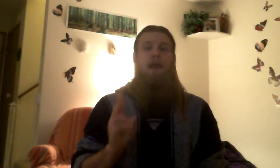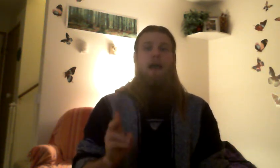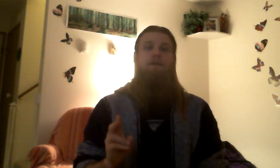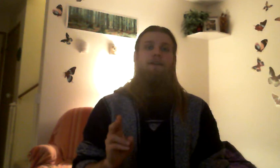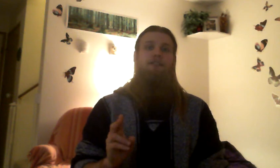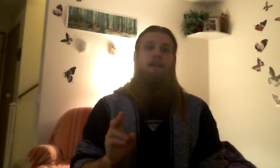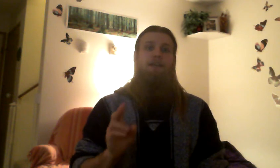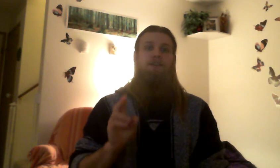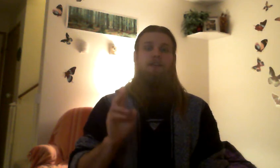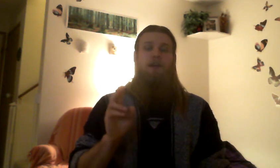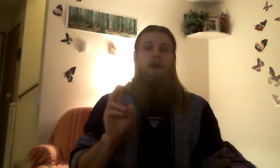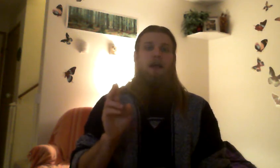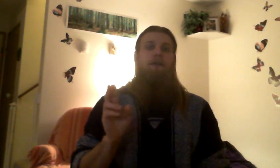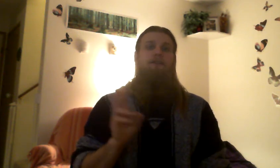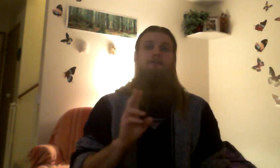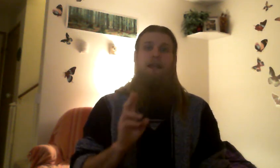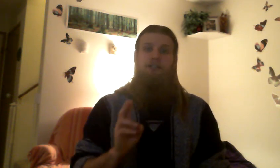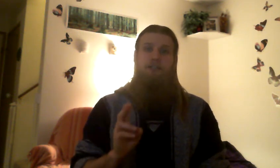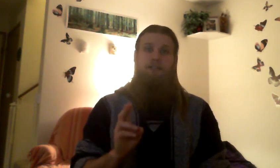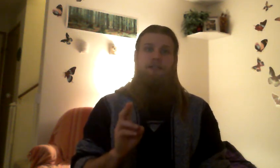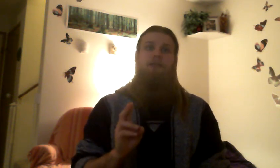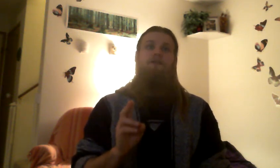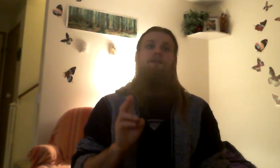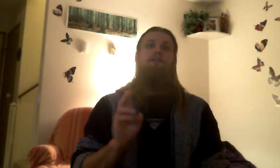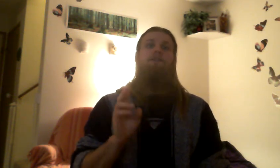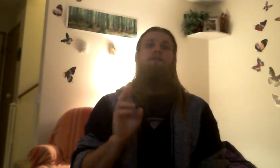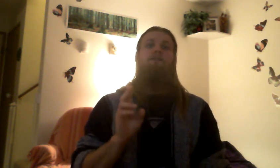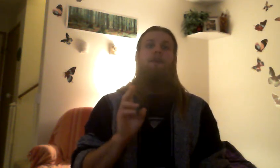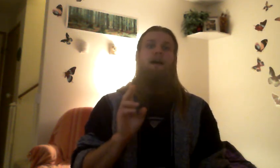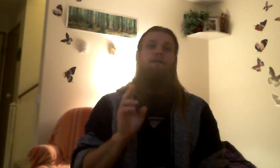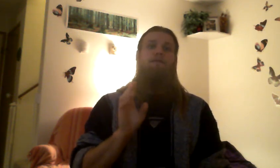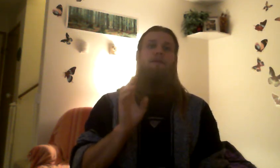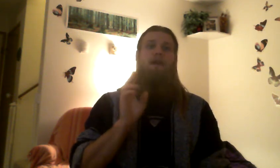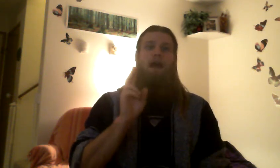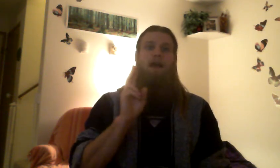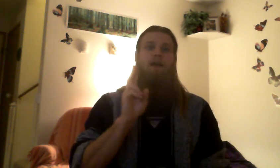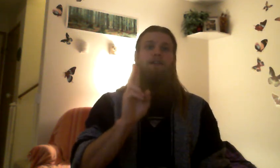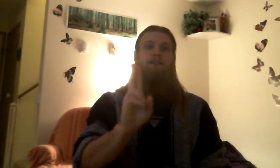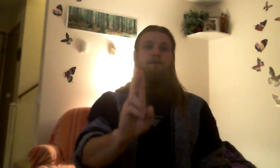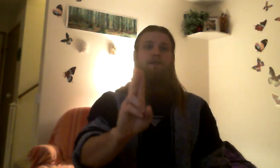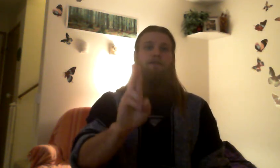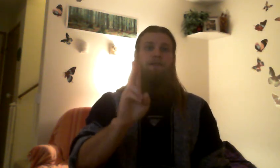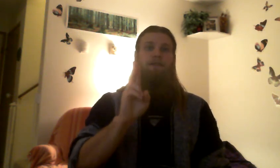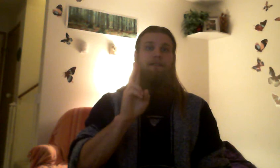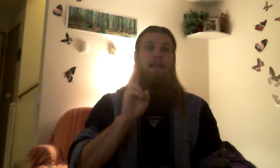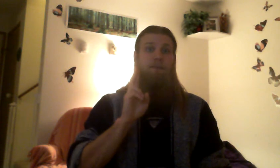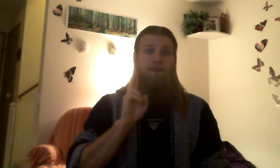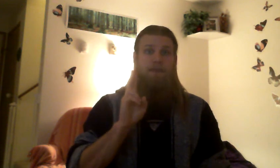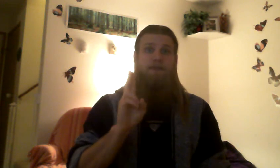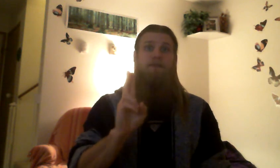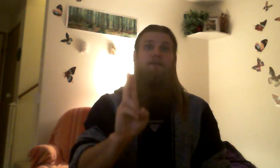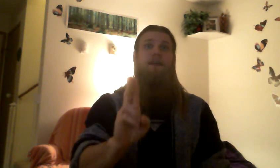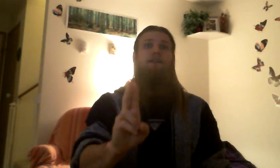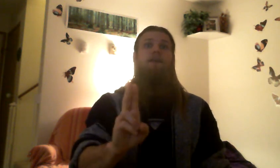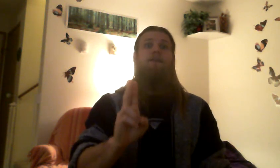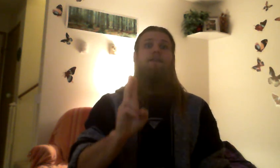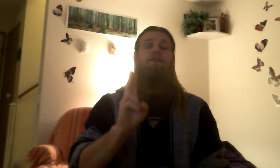I'm going to change the directions. I'm going to do different depths so that you have to